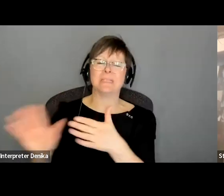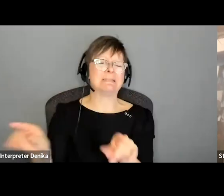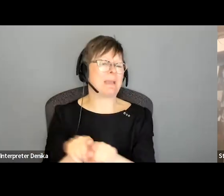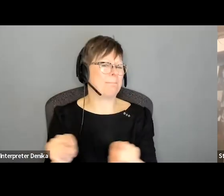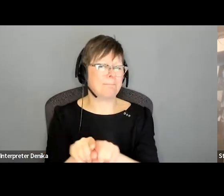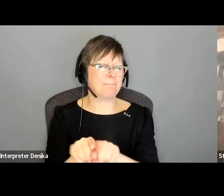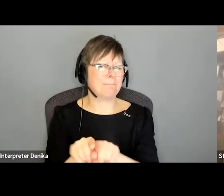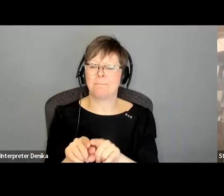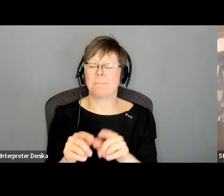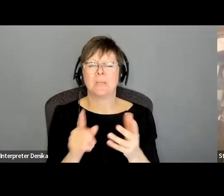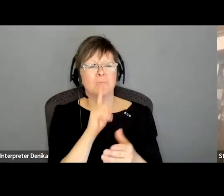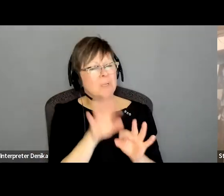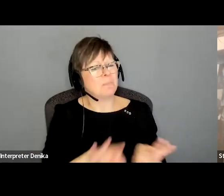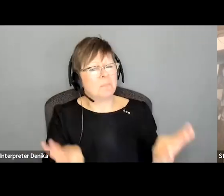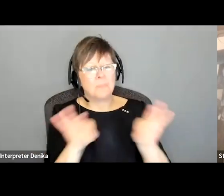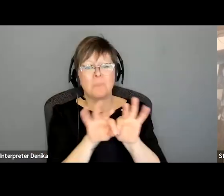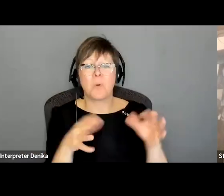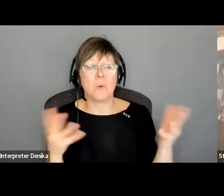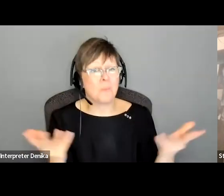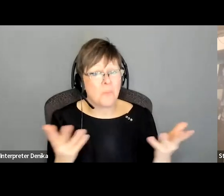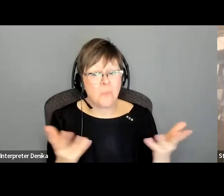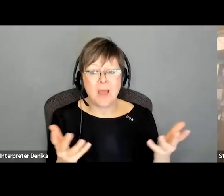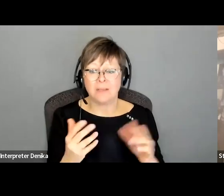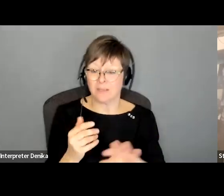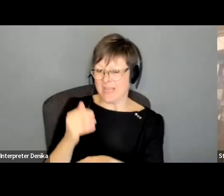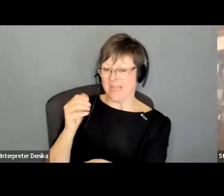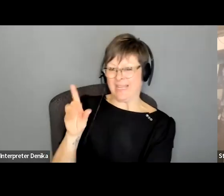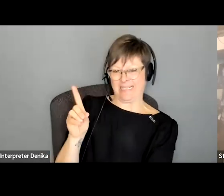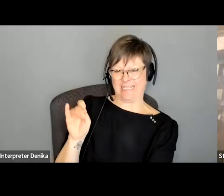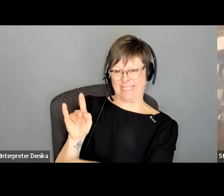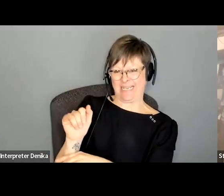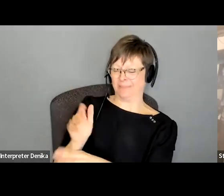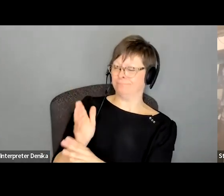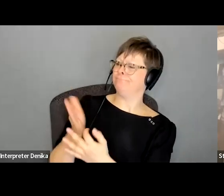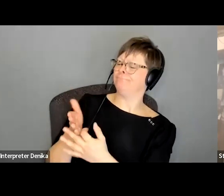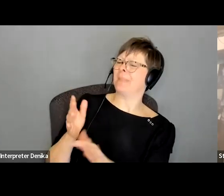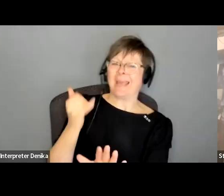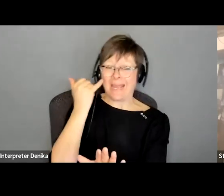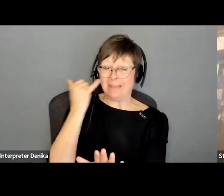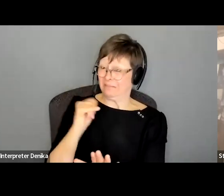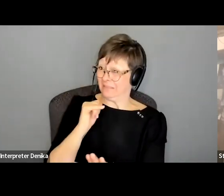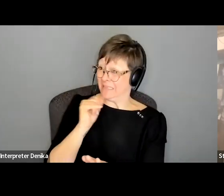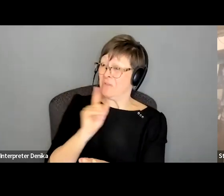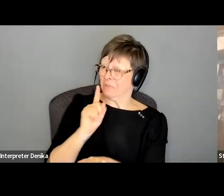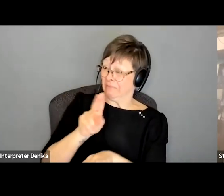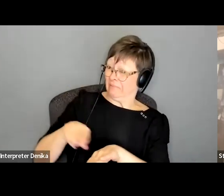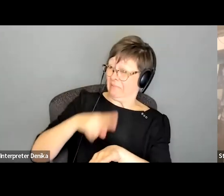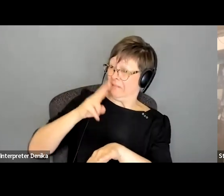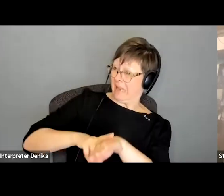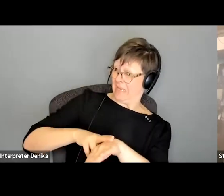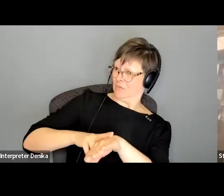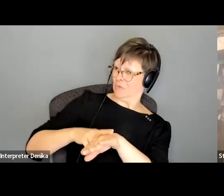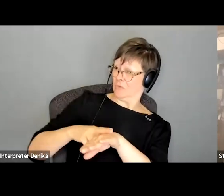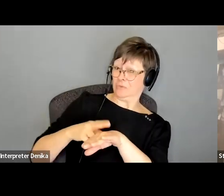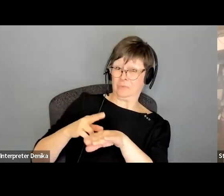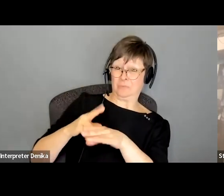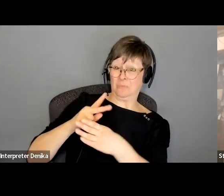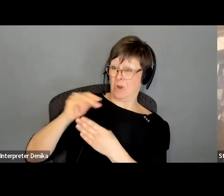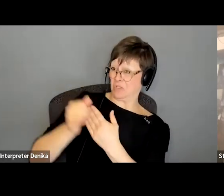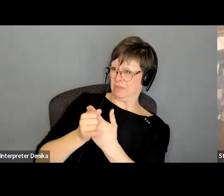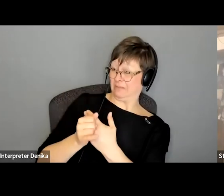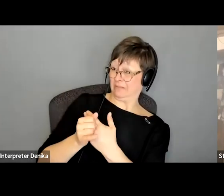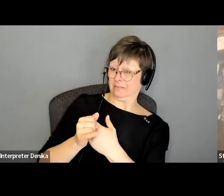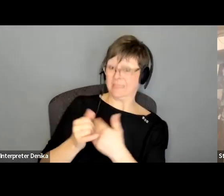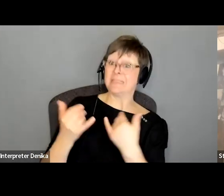even if it's a non-naturalistic um stage product project still play